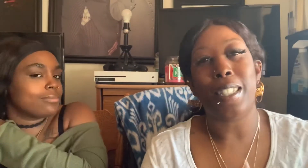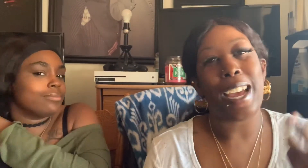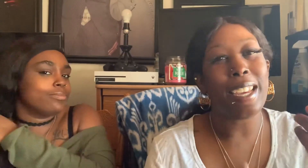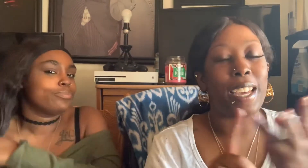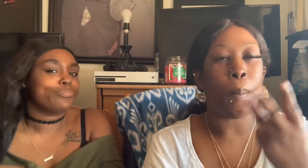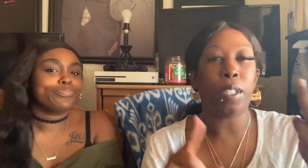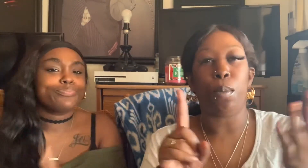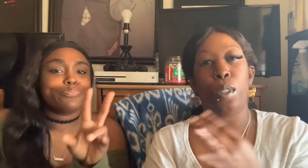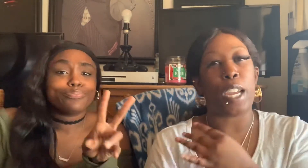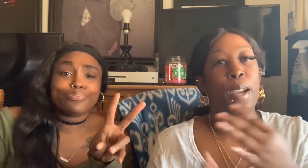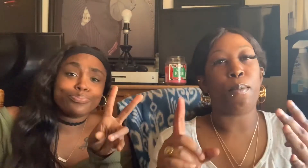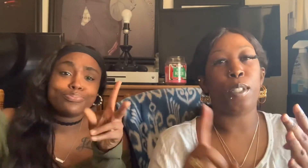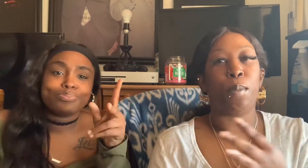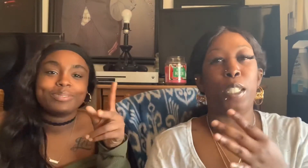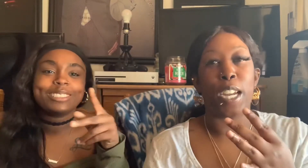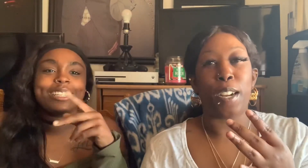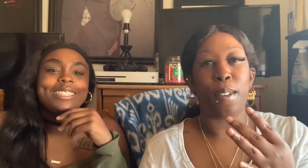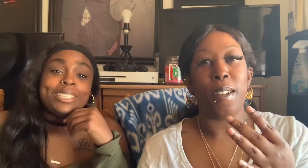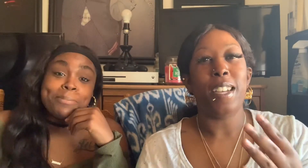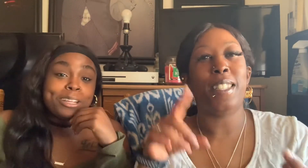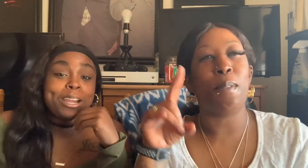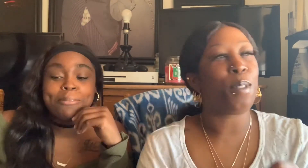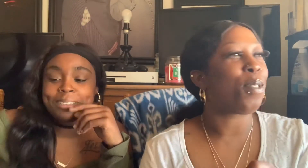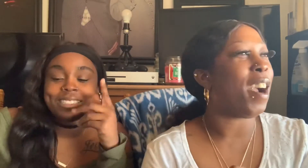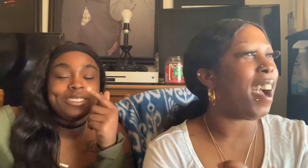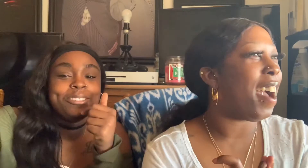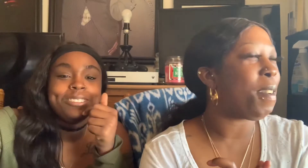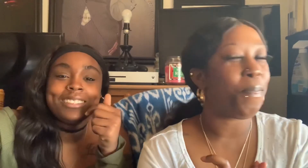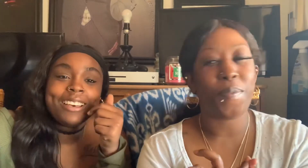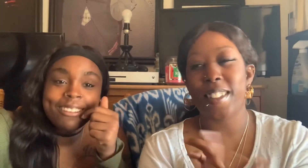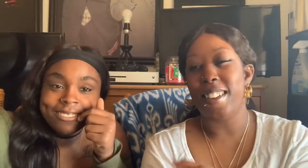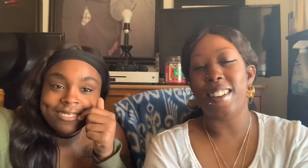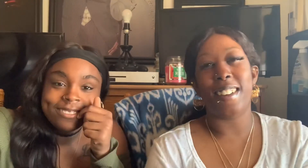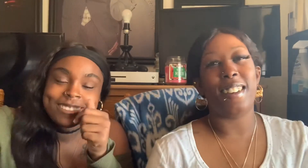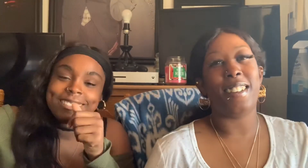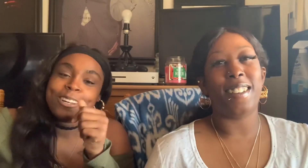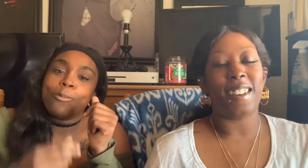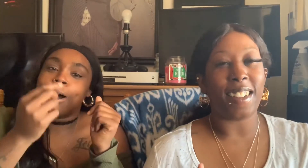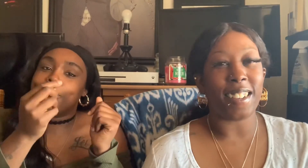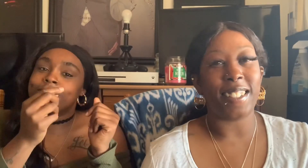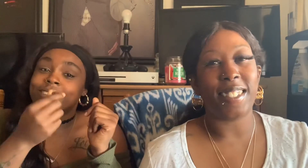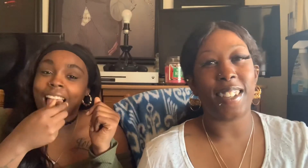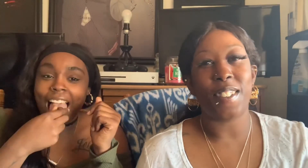like. Comment. Subscribe. Subscribe. Subscribe. All that good stuff.